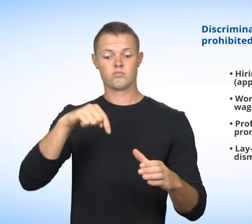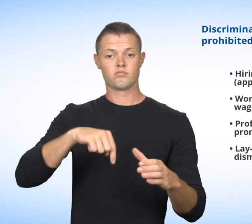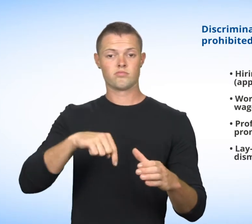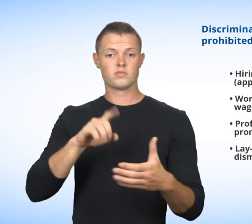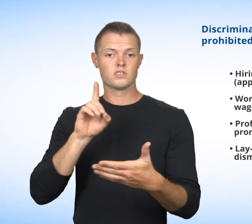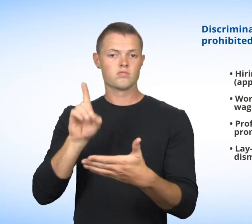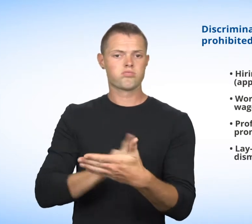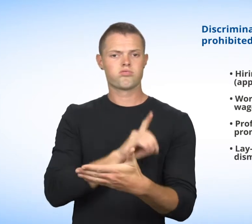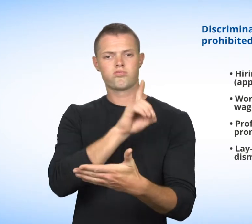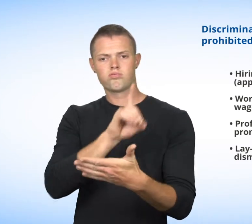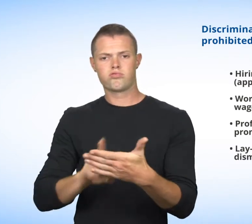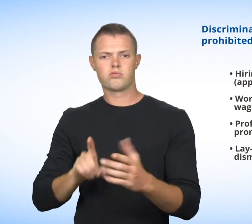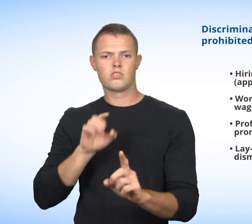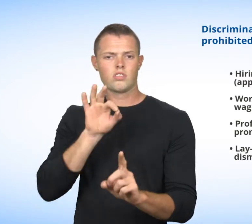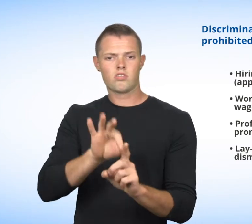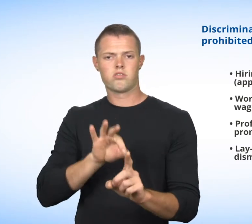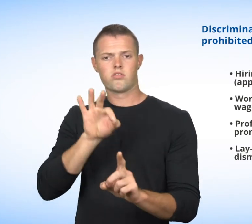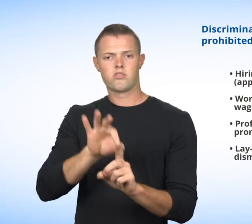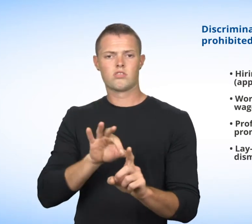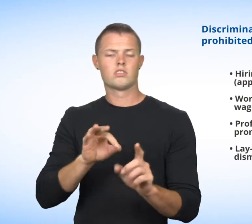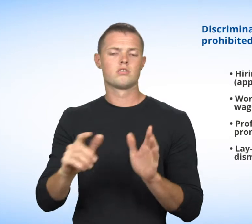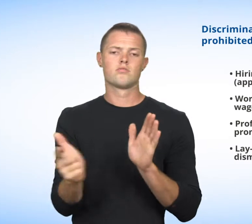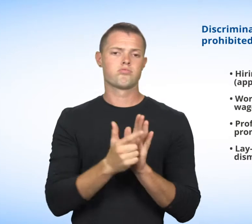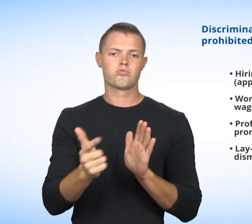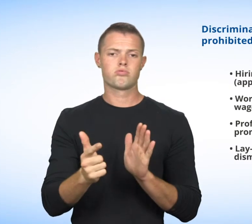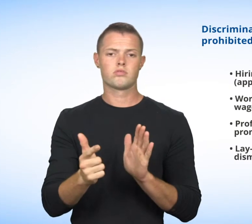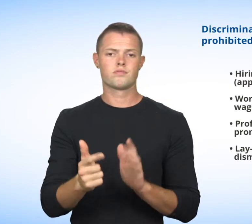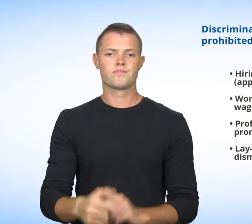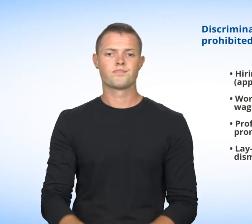Discrimination and Harassment are prohibited in the workplace.